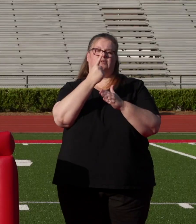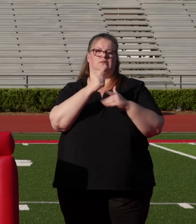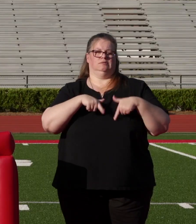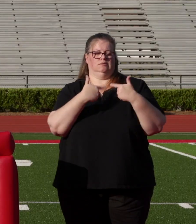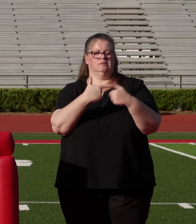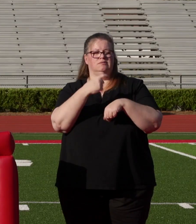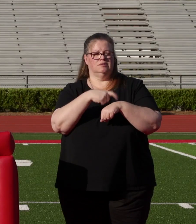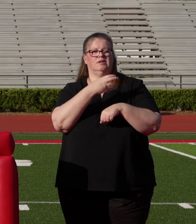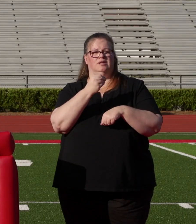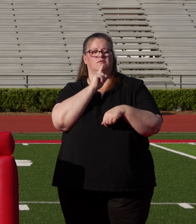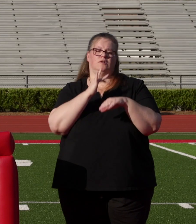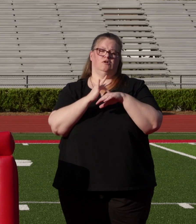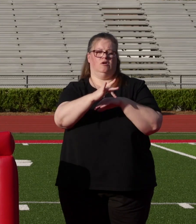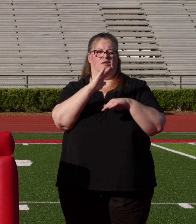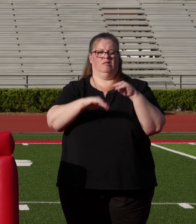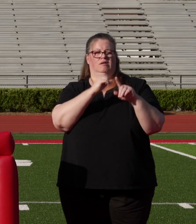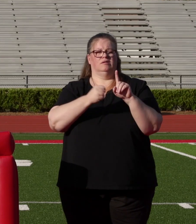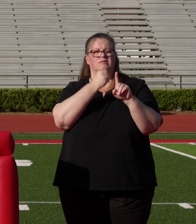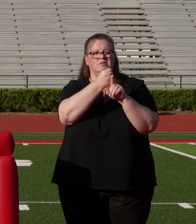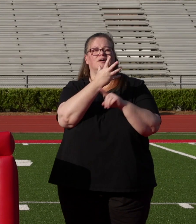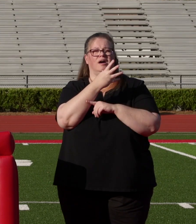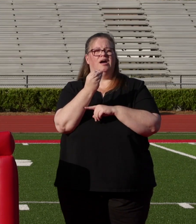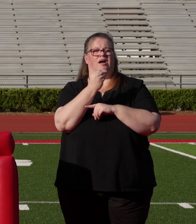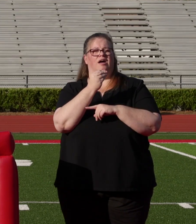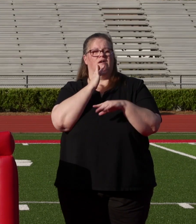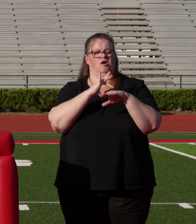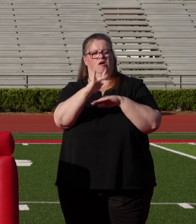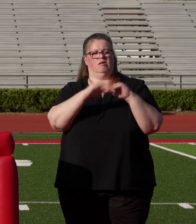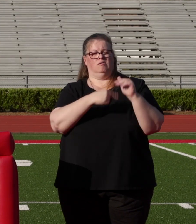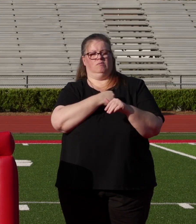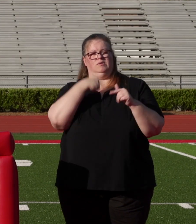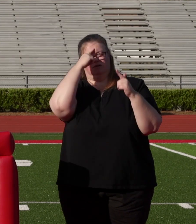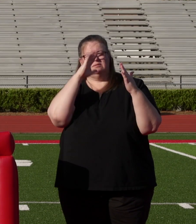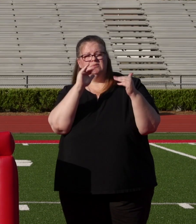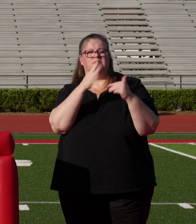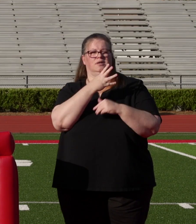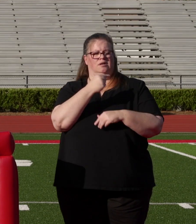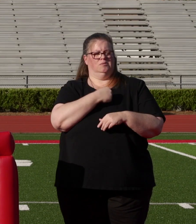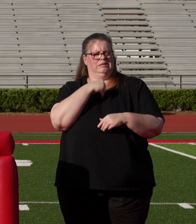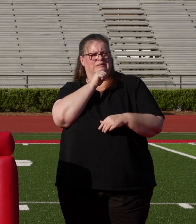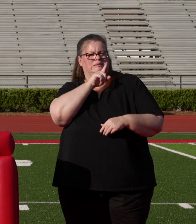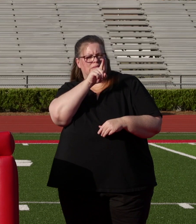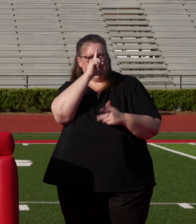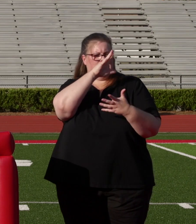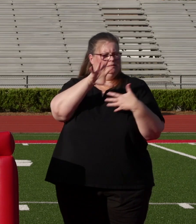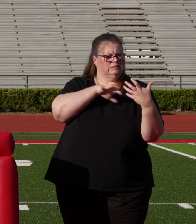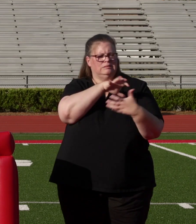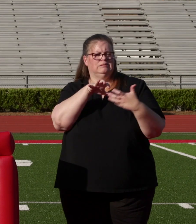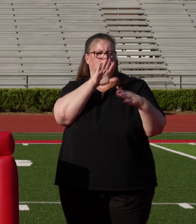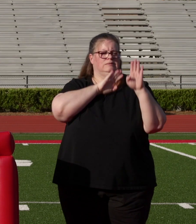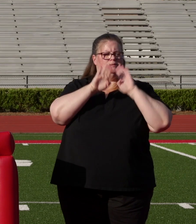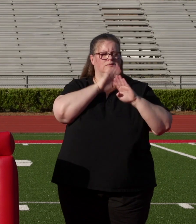Earlier than we anticipated, and in a different way than we expected, we have found ourselves in a period of uncertainty and confusion, just like